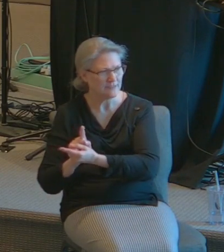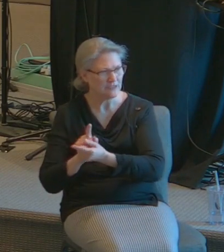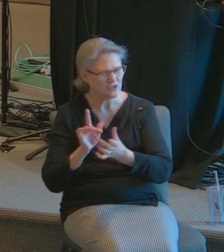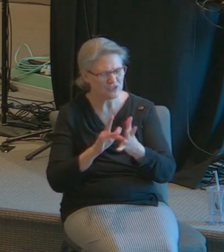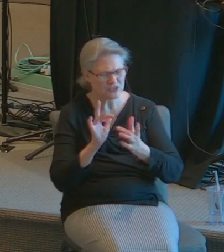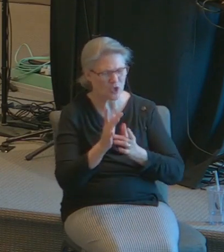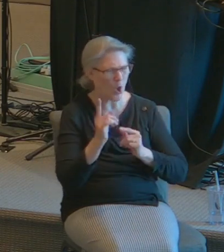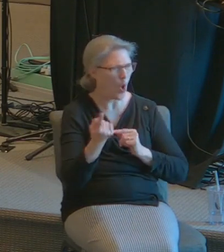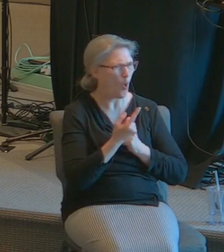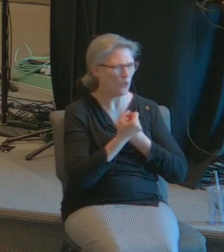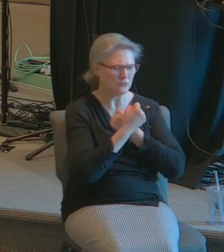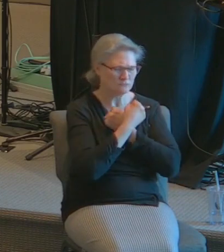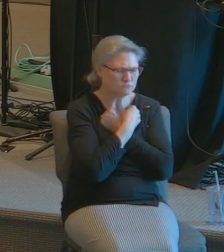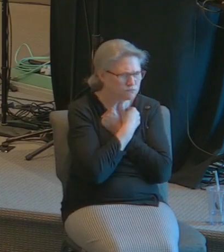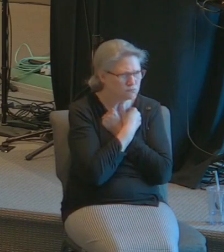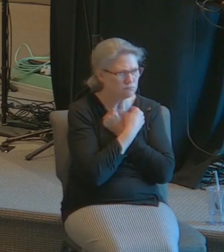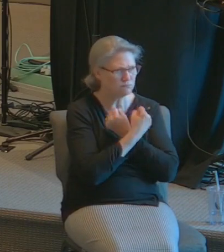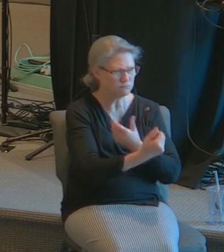let's talk about